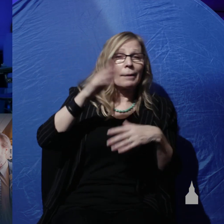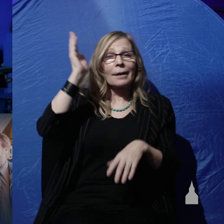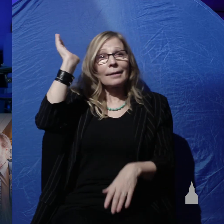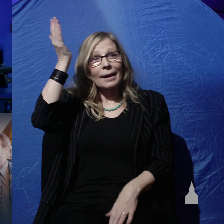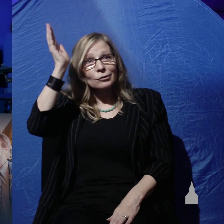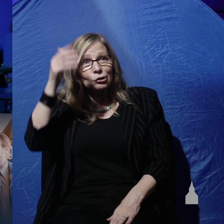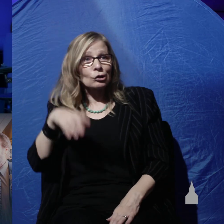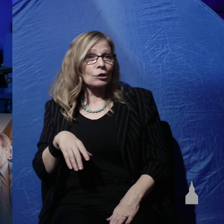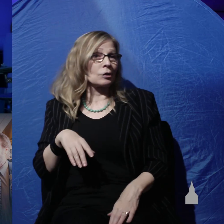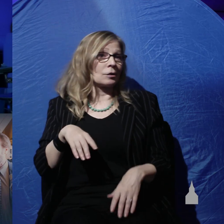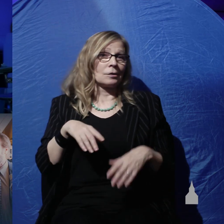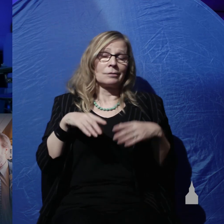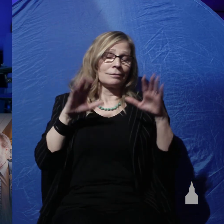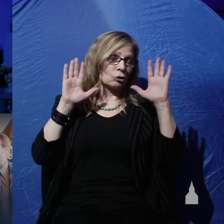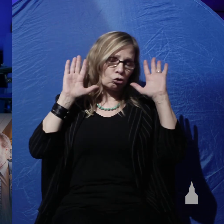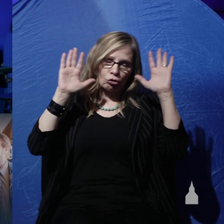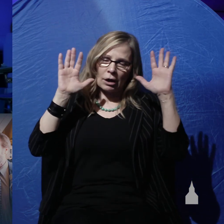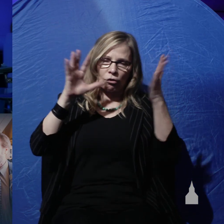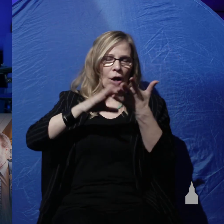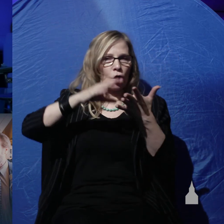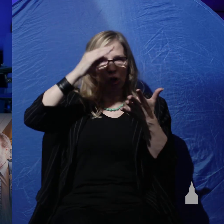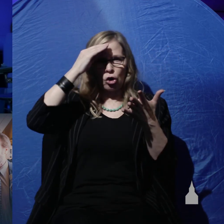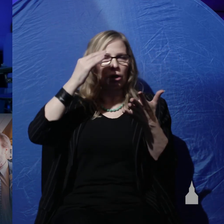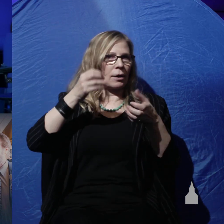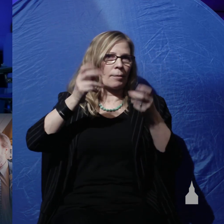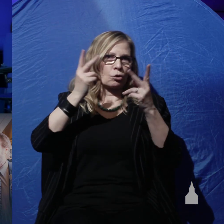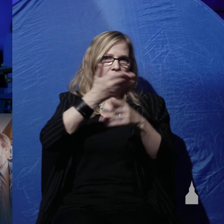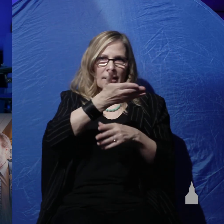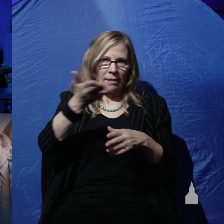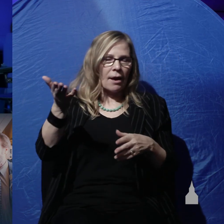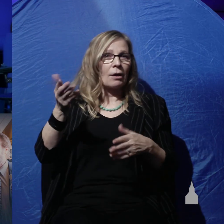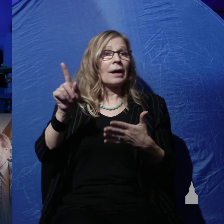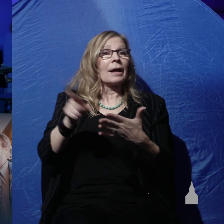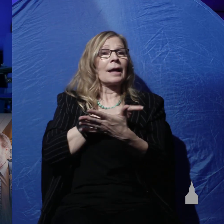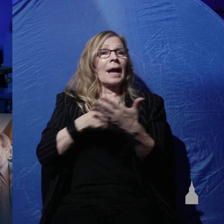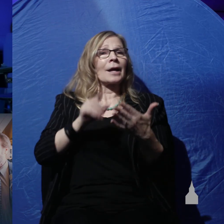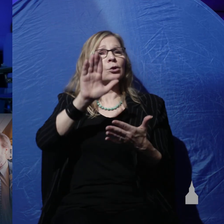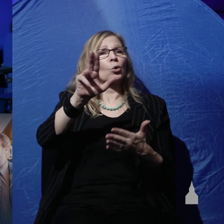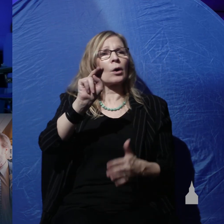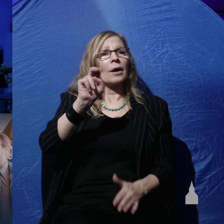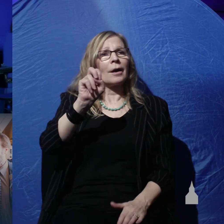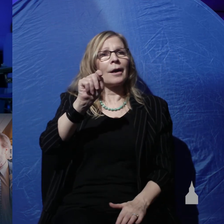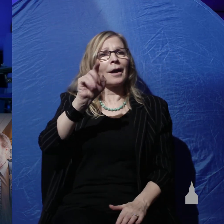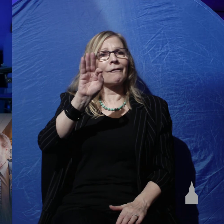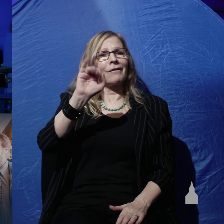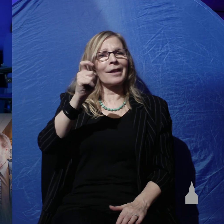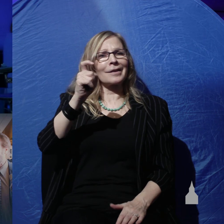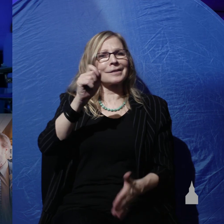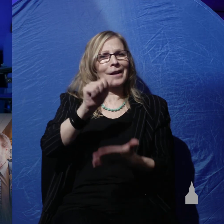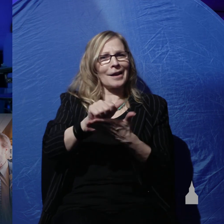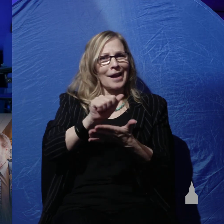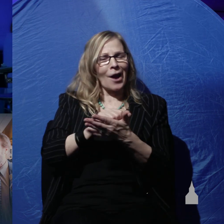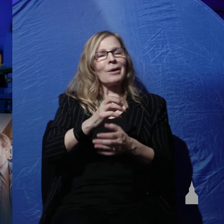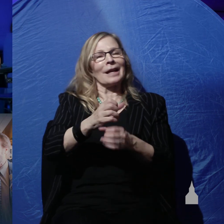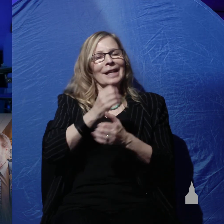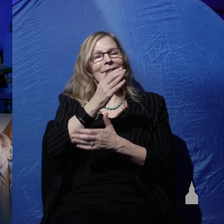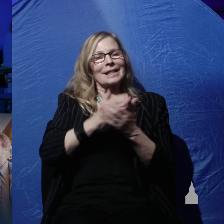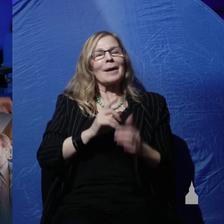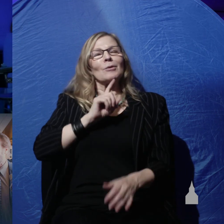great great learning so cancel your Netflix account and get some real teaching